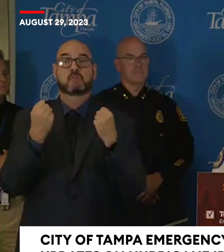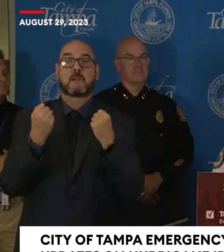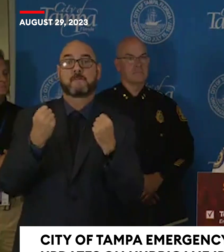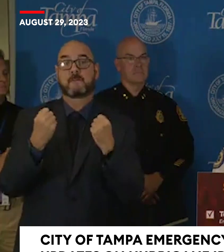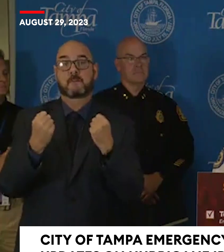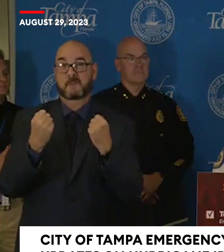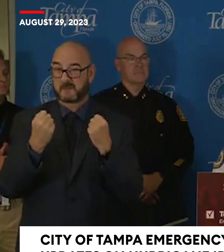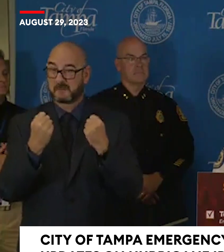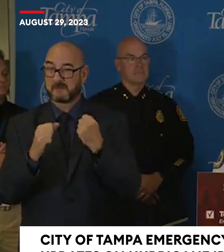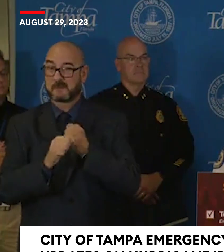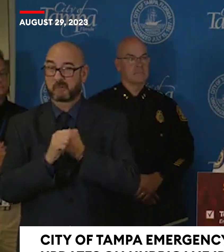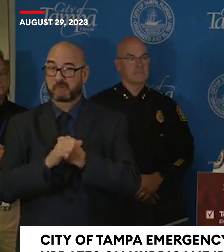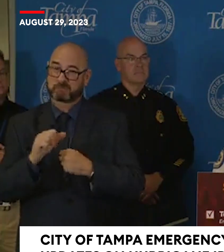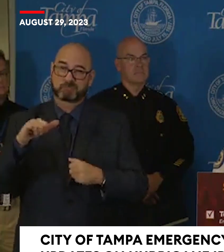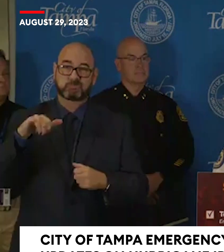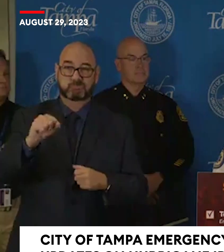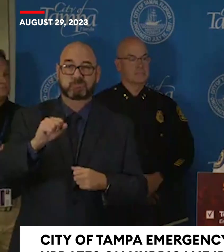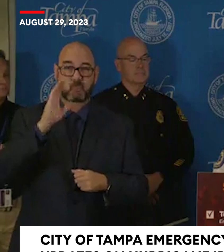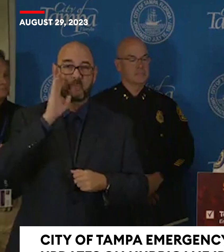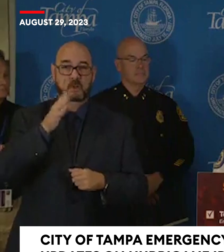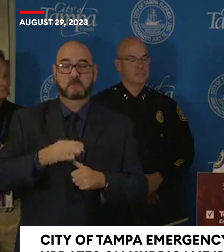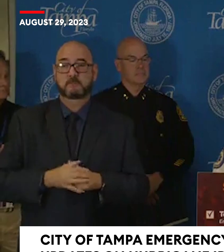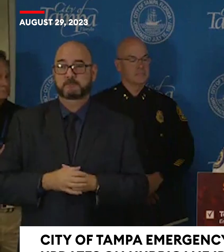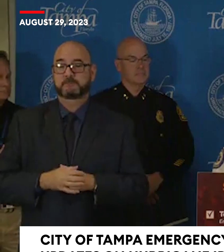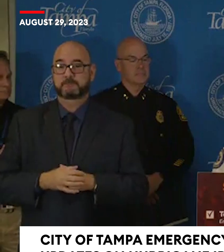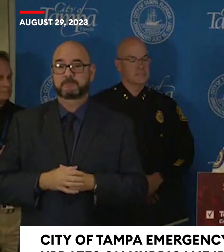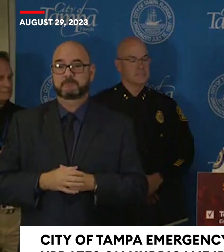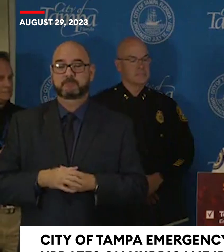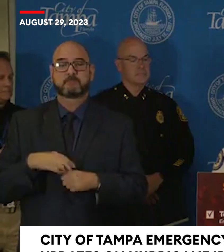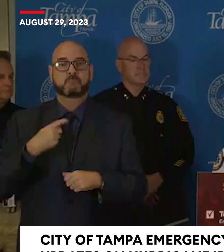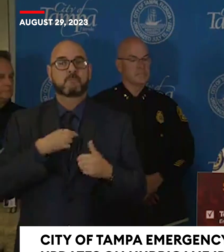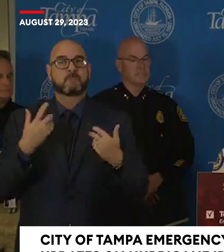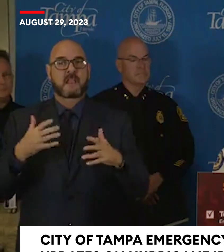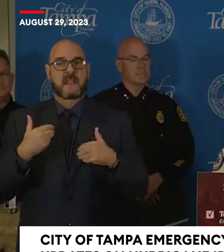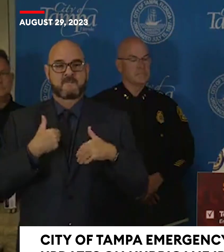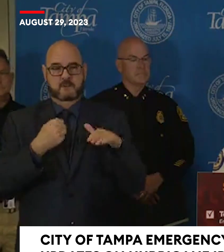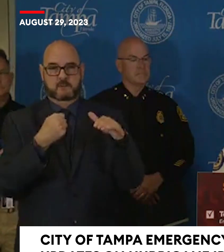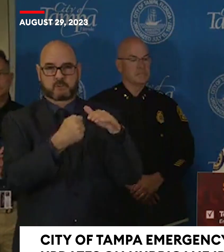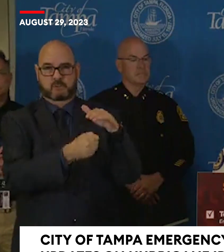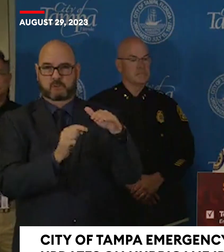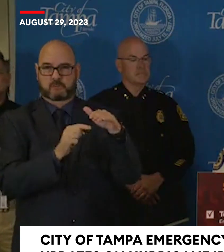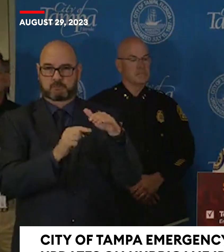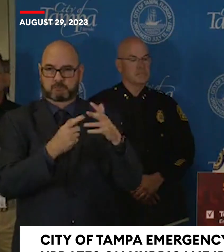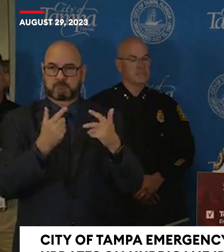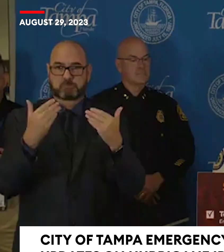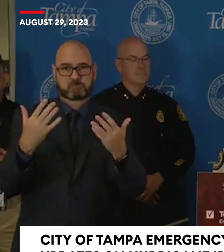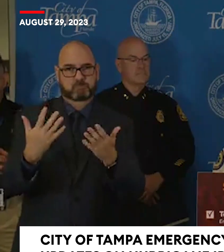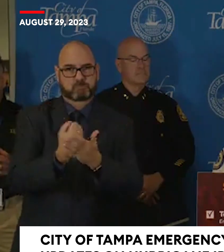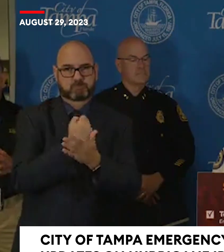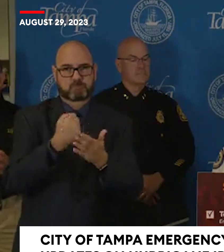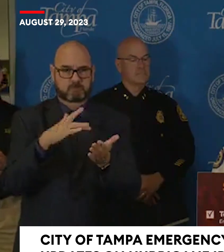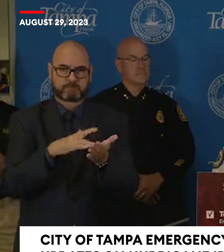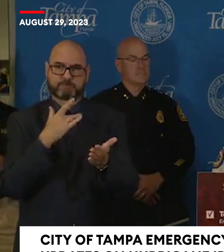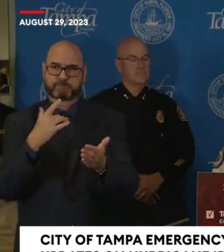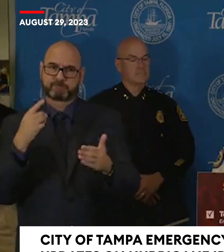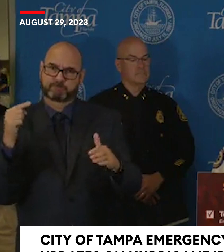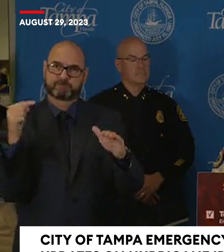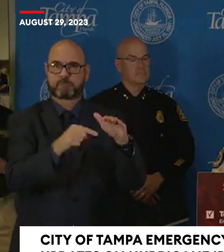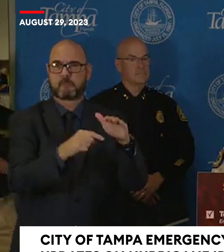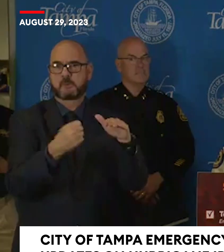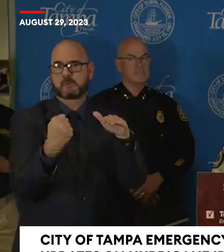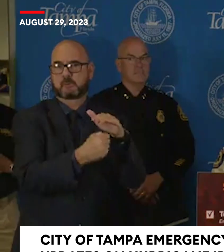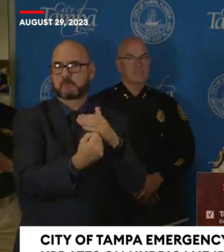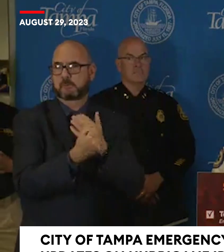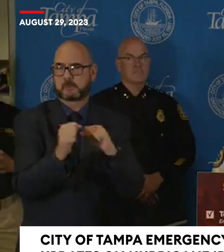have shelters in place and we would like for anyone that's in evacuation area to take advantage of going to those shelters. If you need